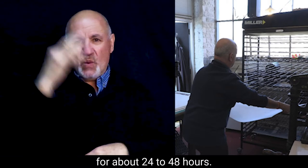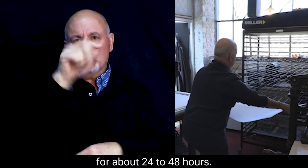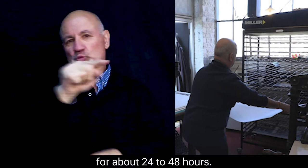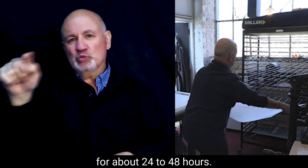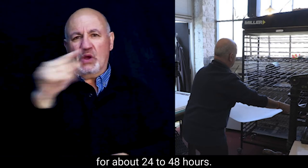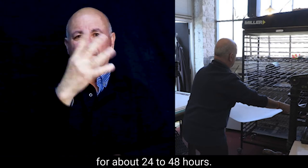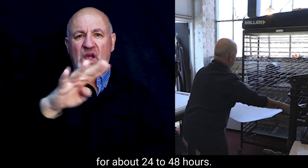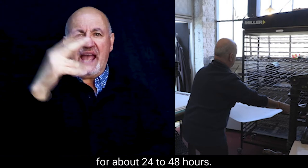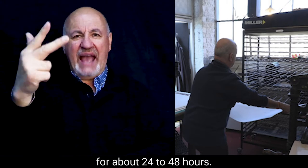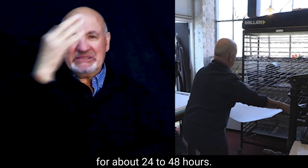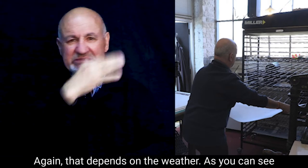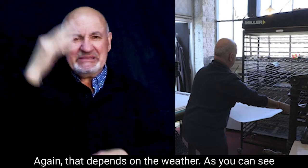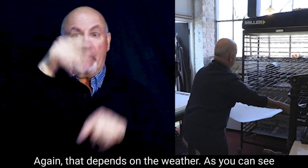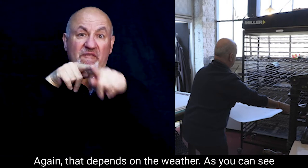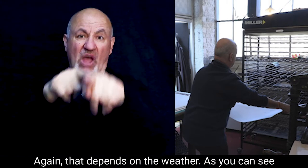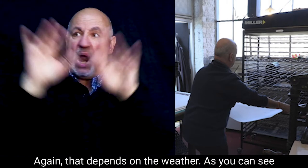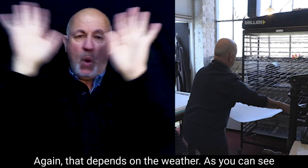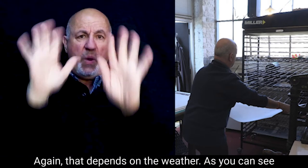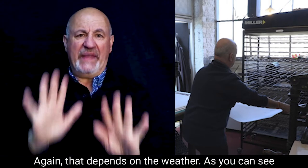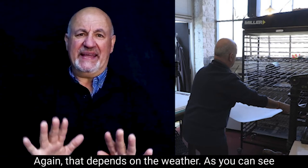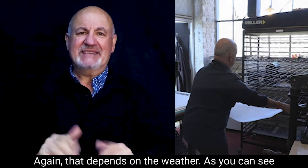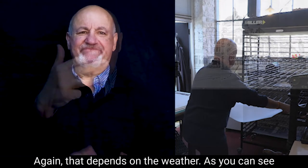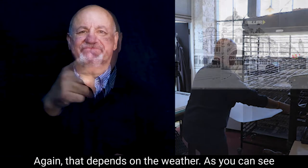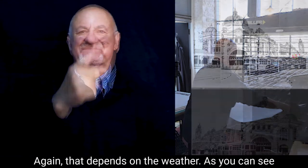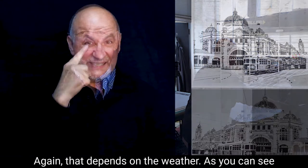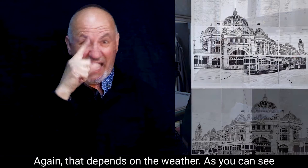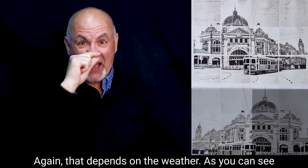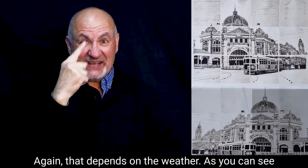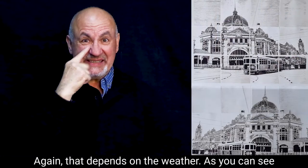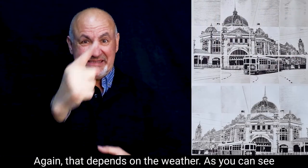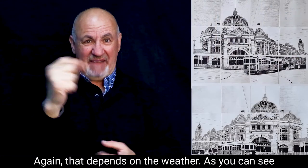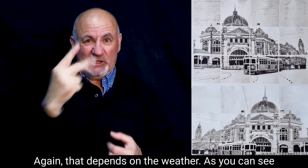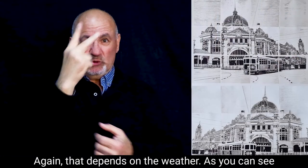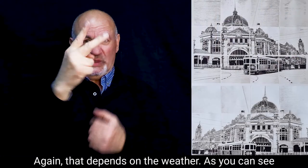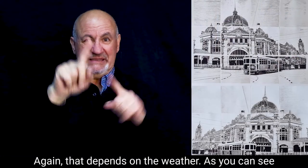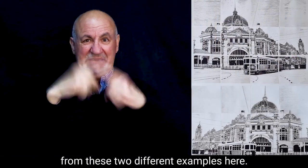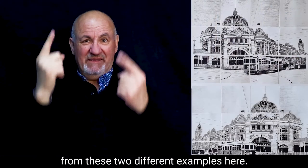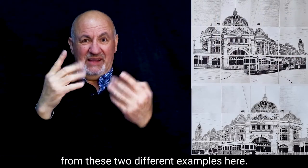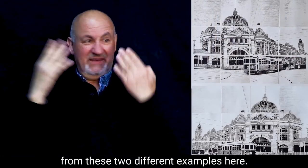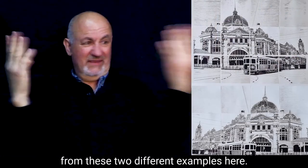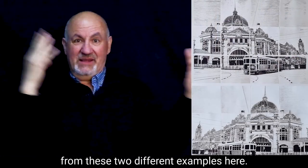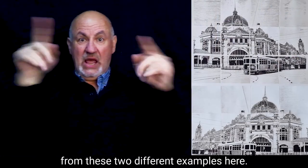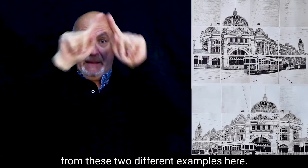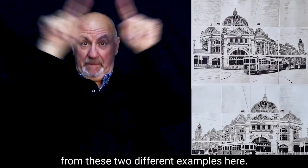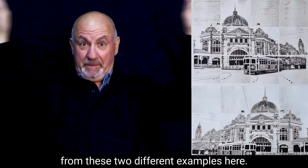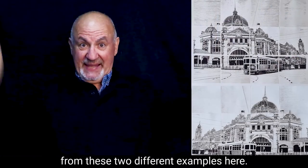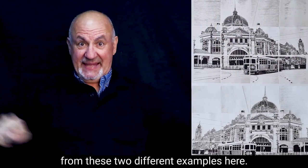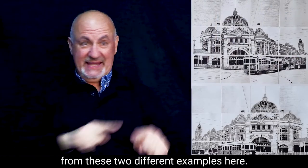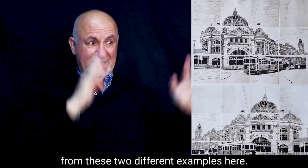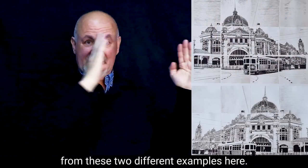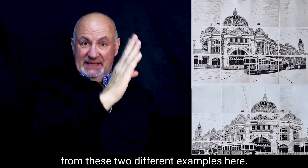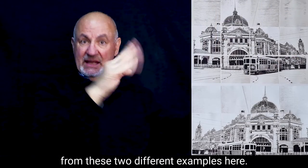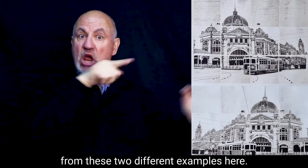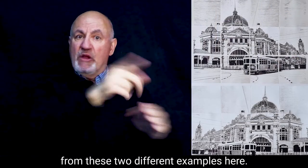to 48 hours. Again, that depends on the weather. As you can see from these two different